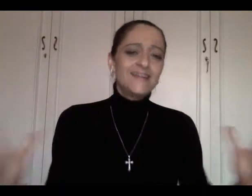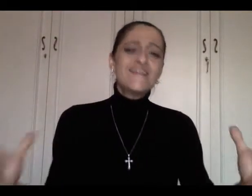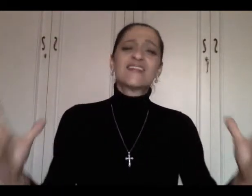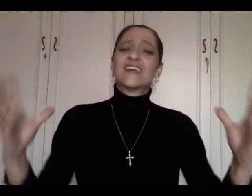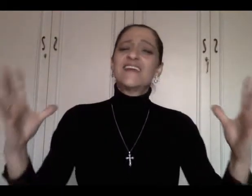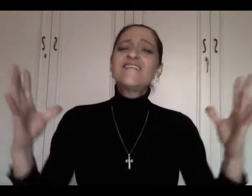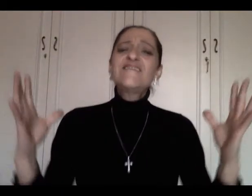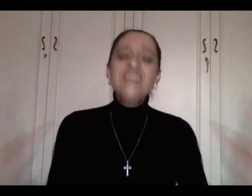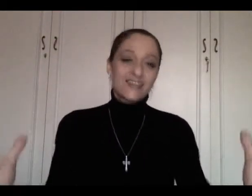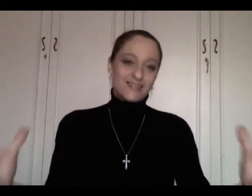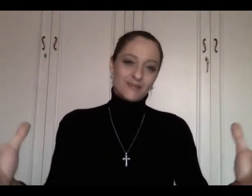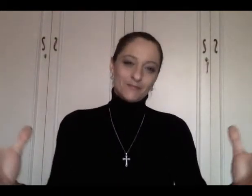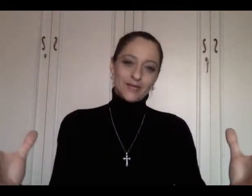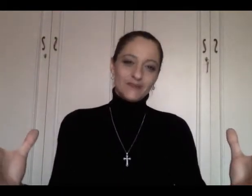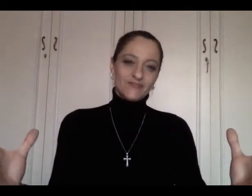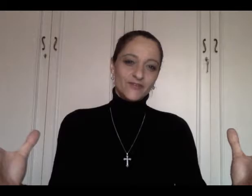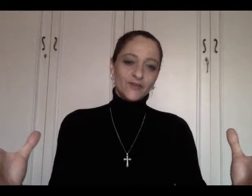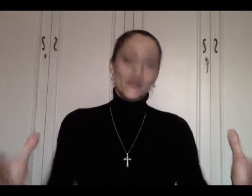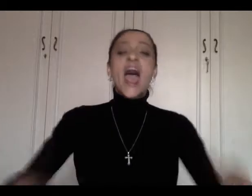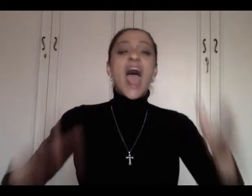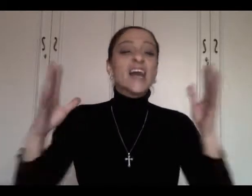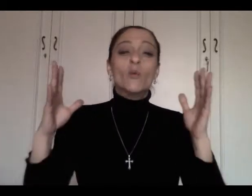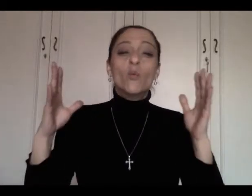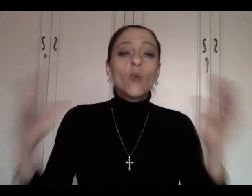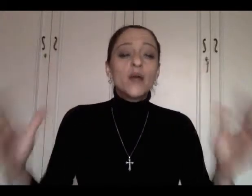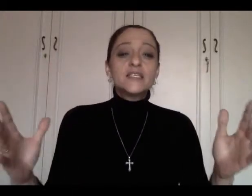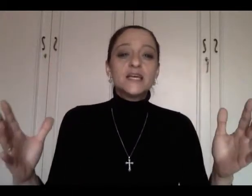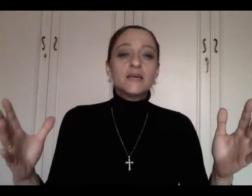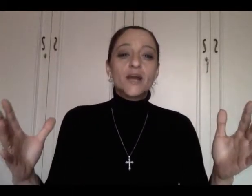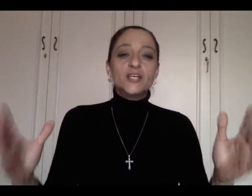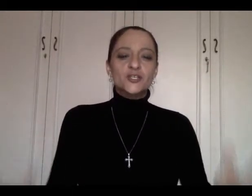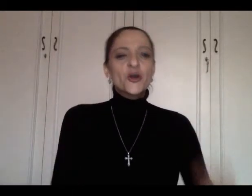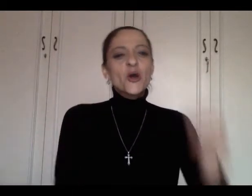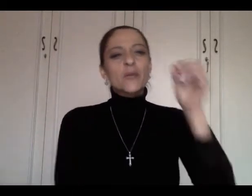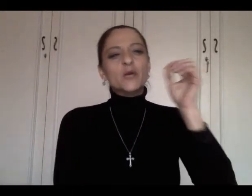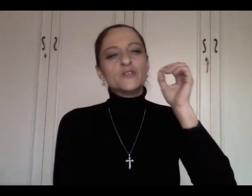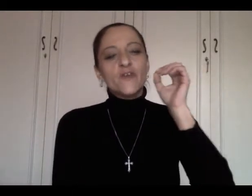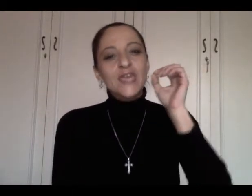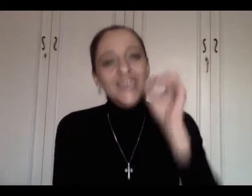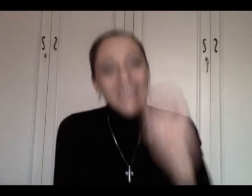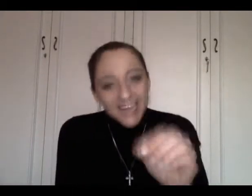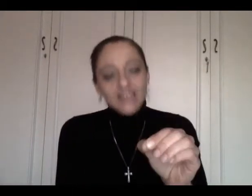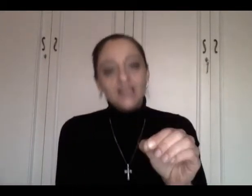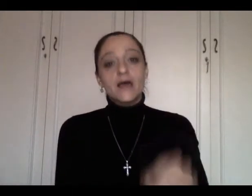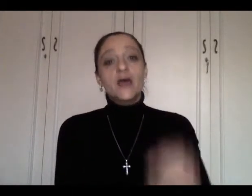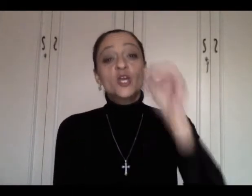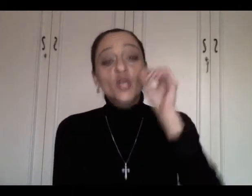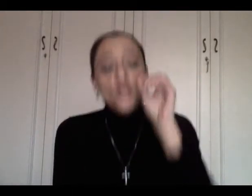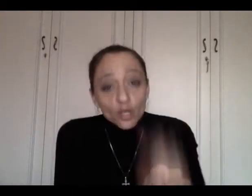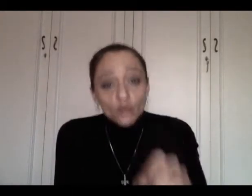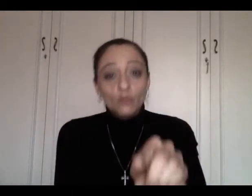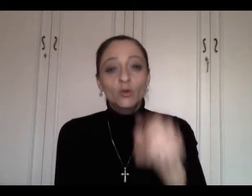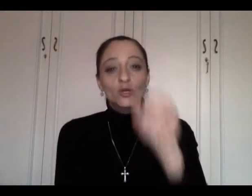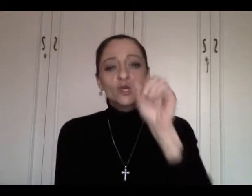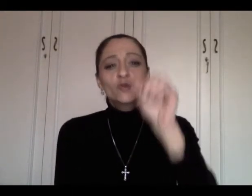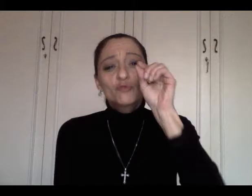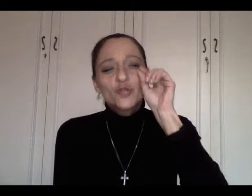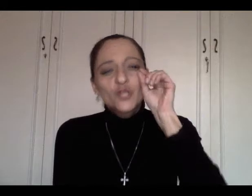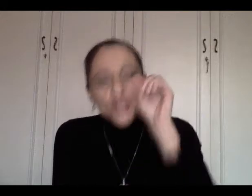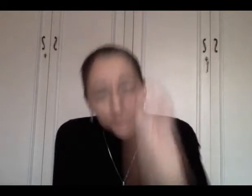nothing, nothing but love for you. And I want to celebrate you, because for getting here, you, you, you